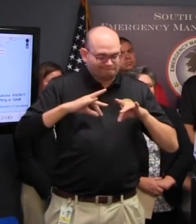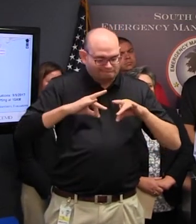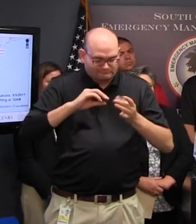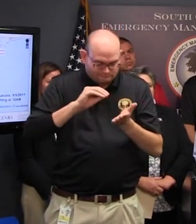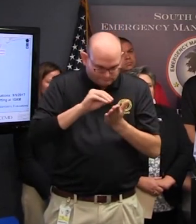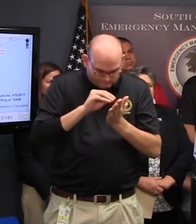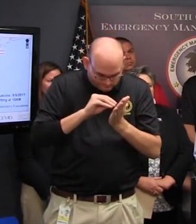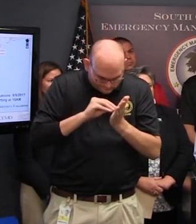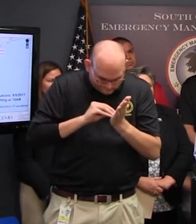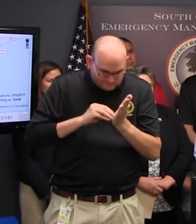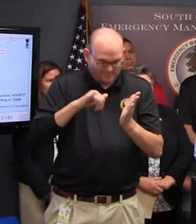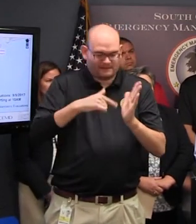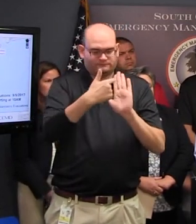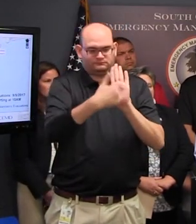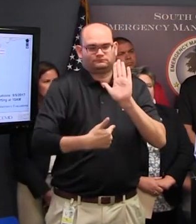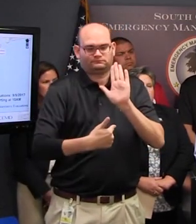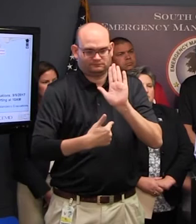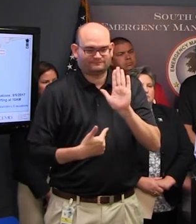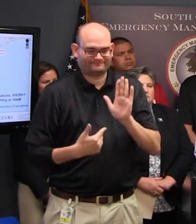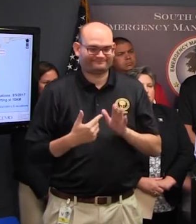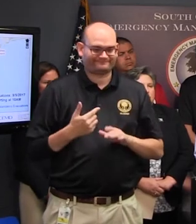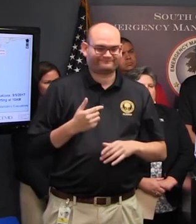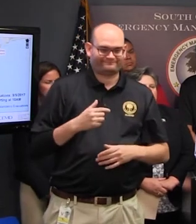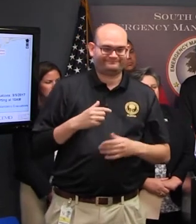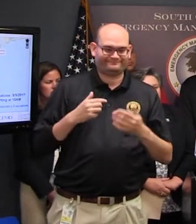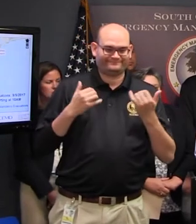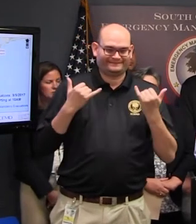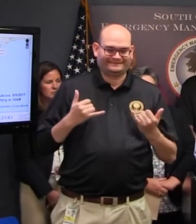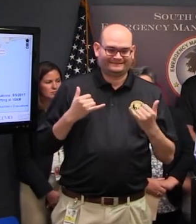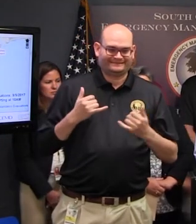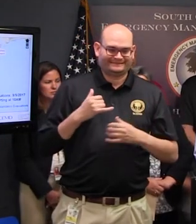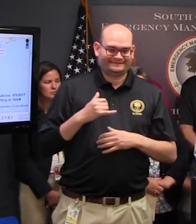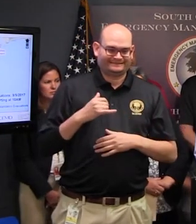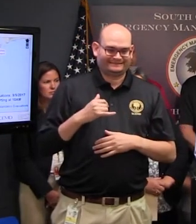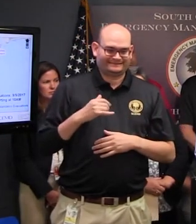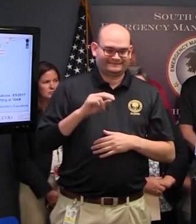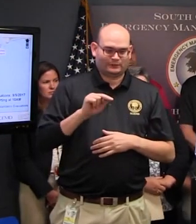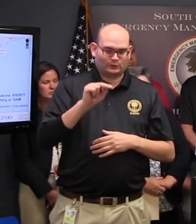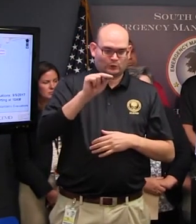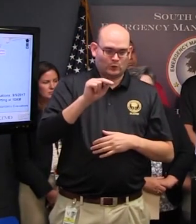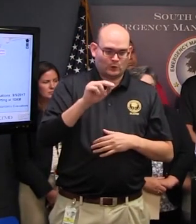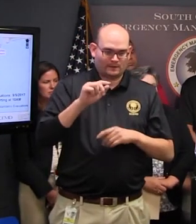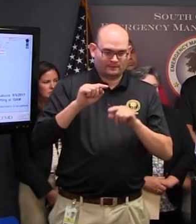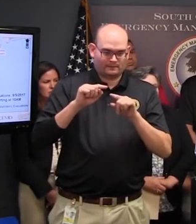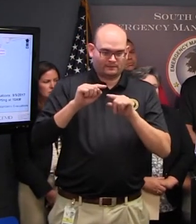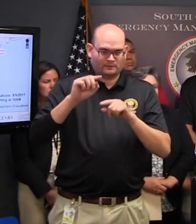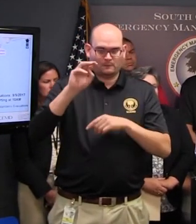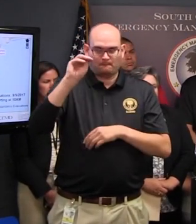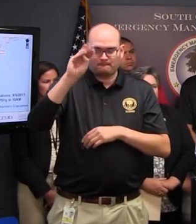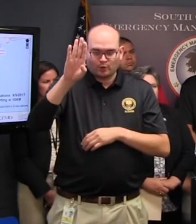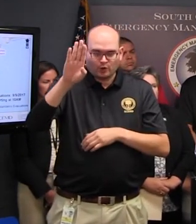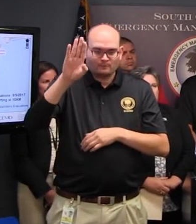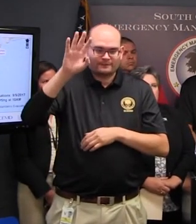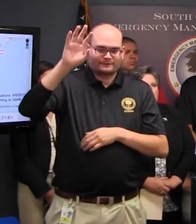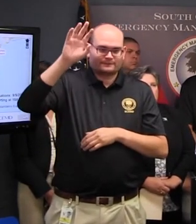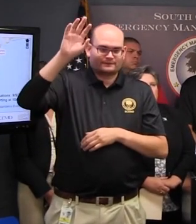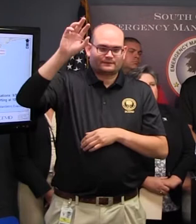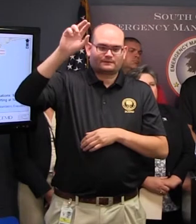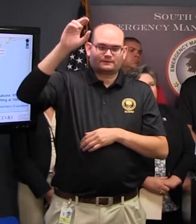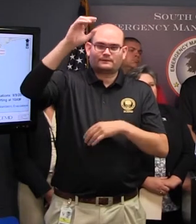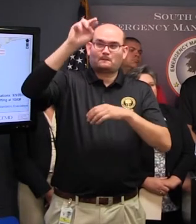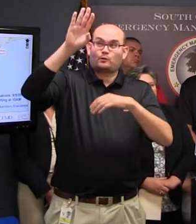of the the northern region up around the North Carolina line and Myrtle Beach 1